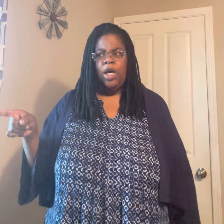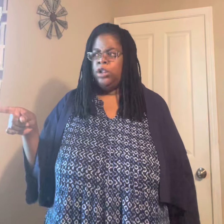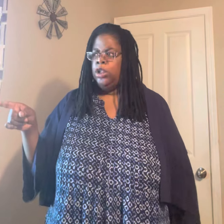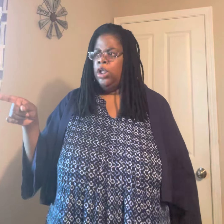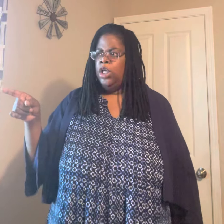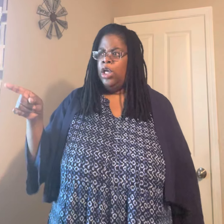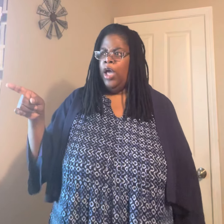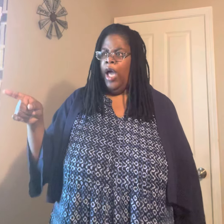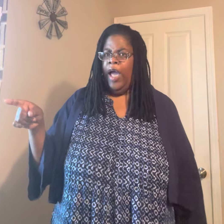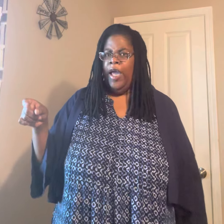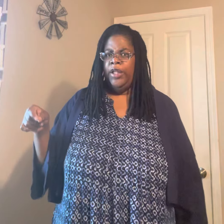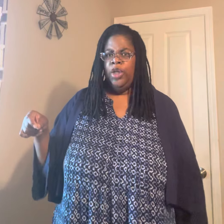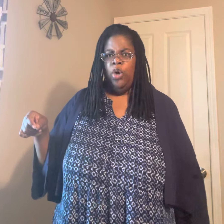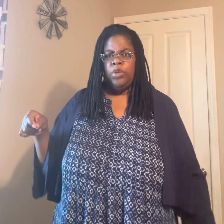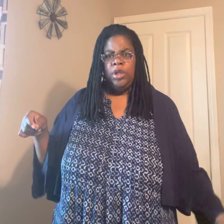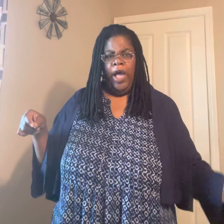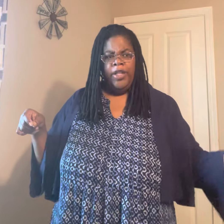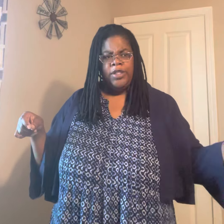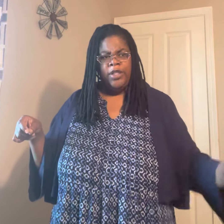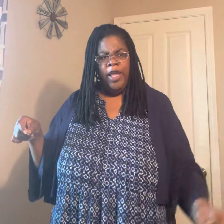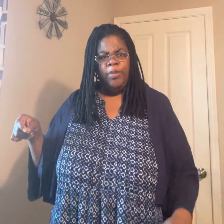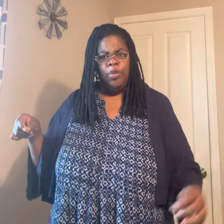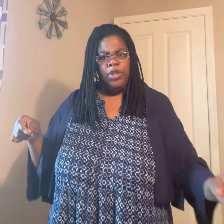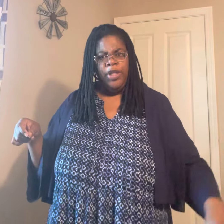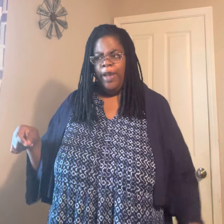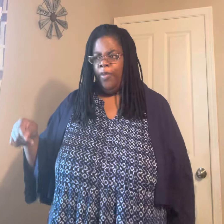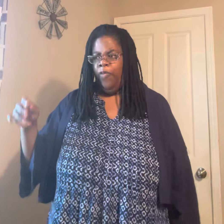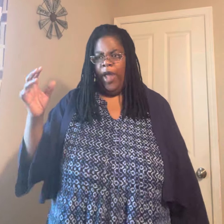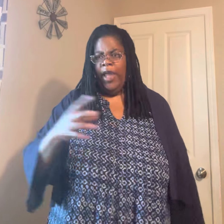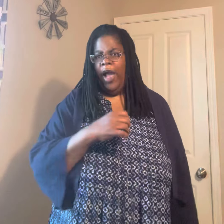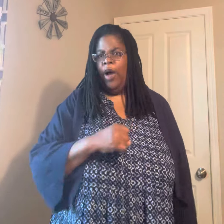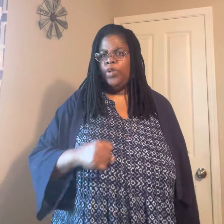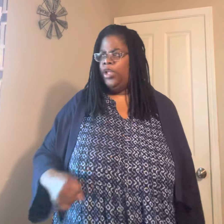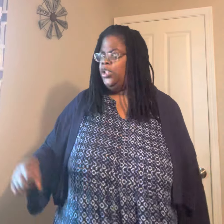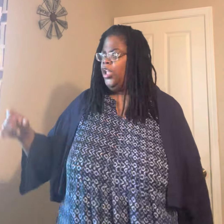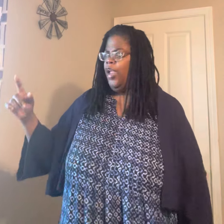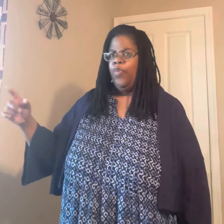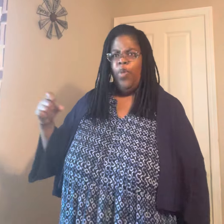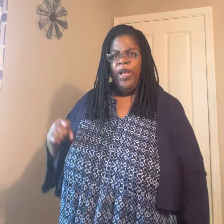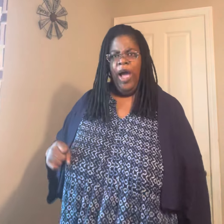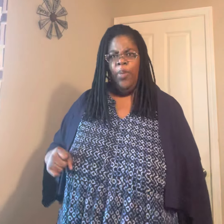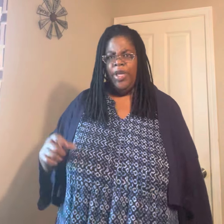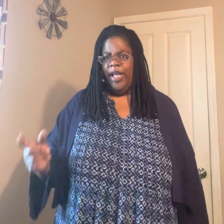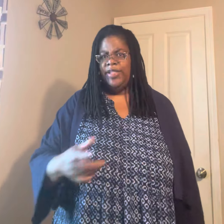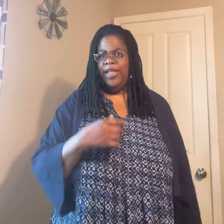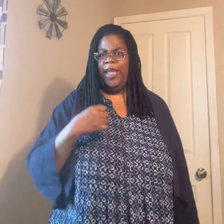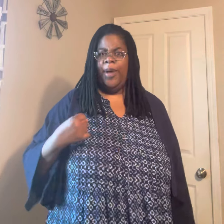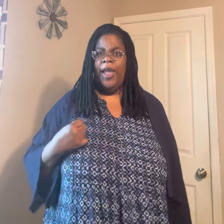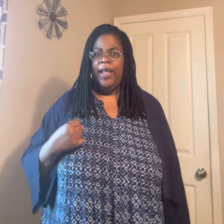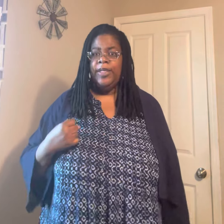I had to go, I had to slay through this labor for eight hours. He slayed for one hour. He got the same pay I did.